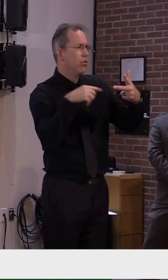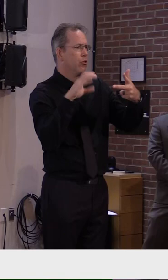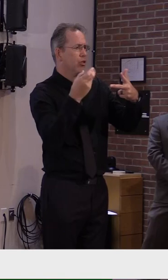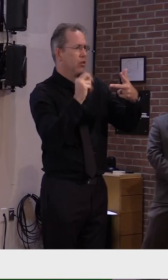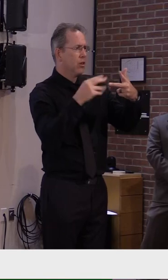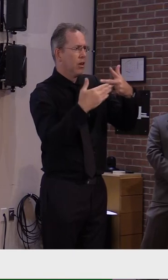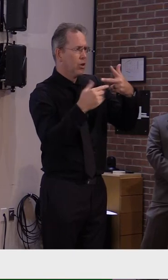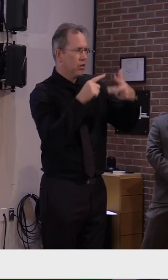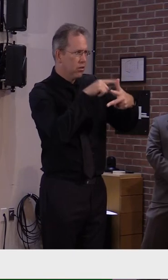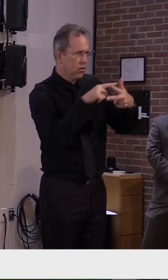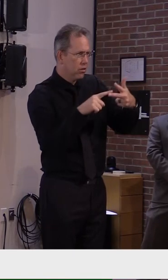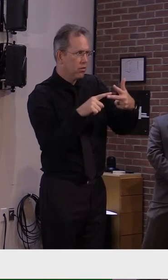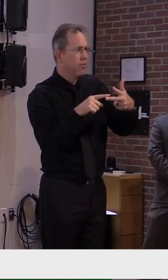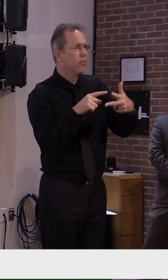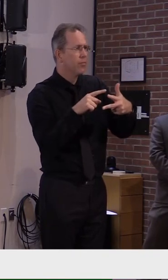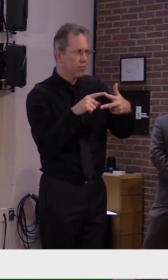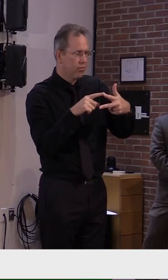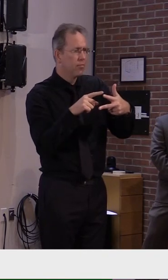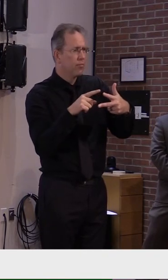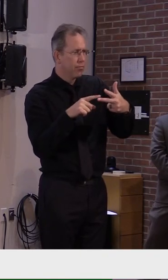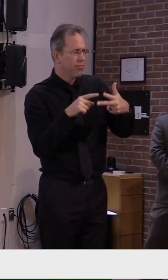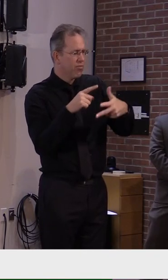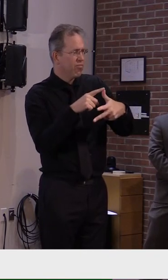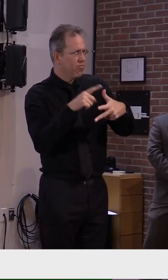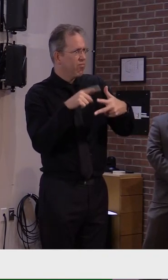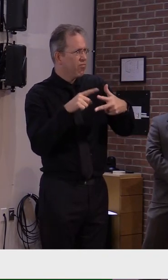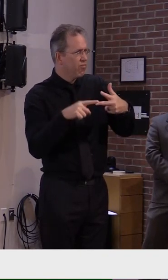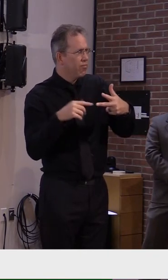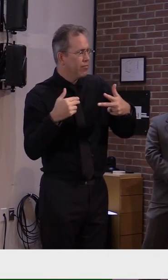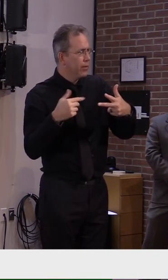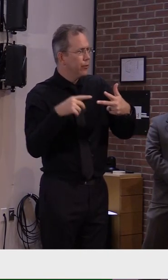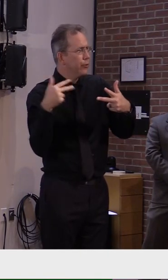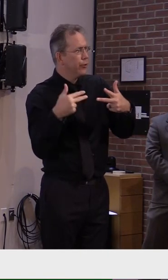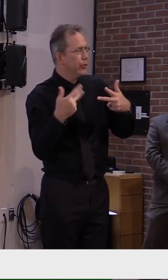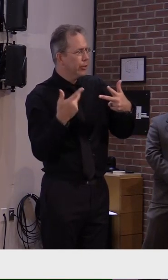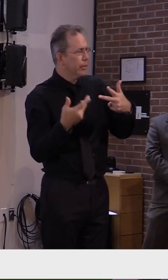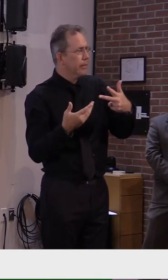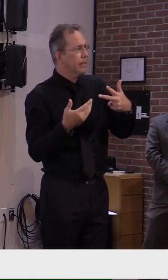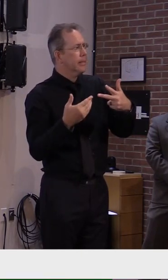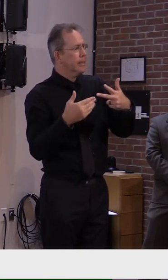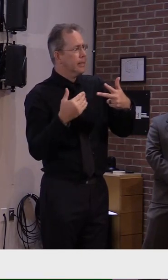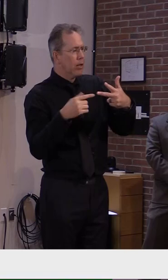all have numbers in the single digits for their incidence rates. Okay.